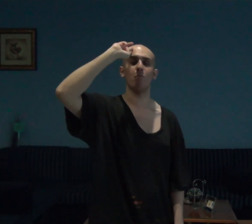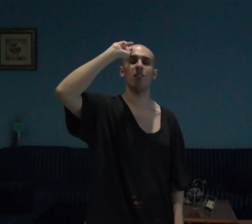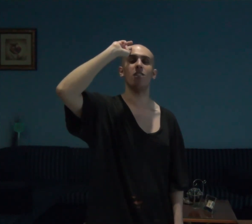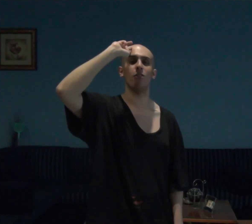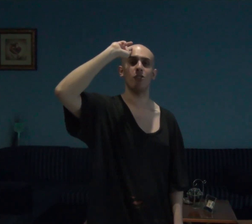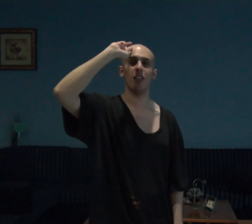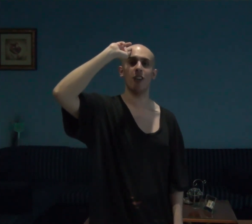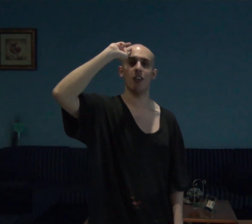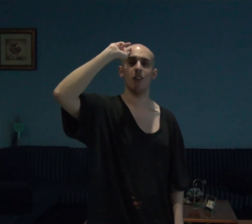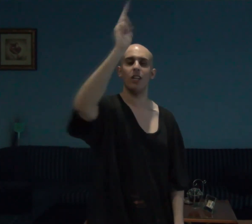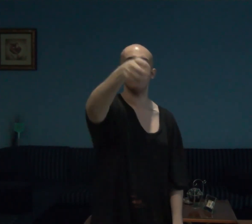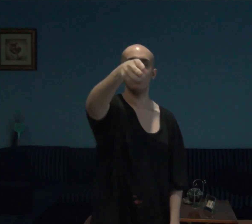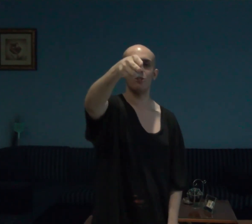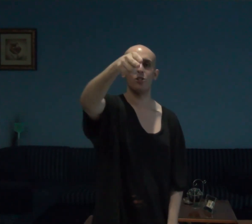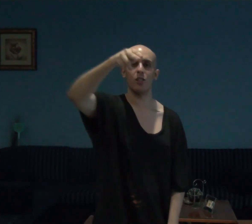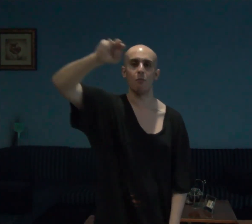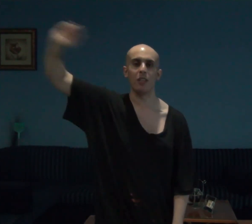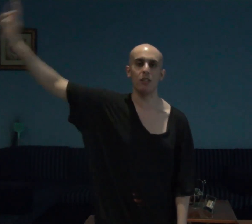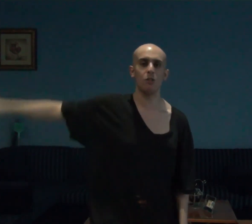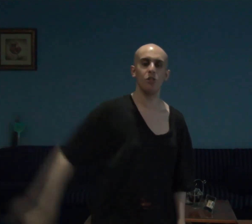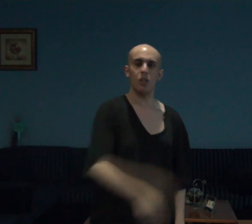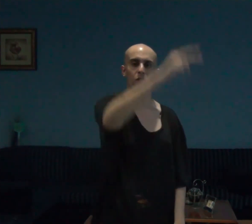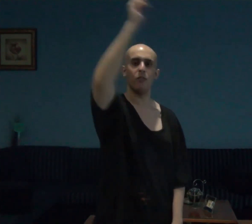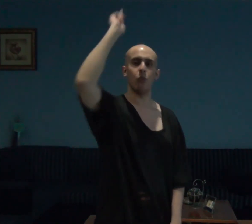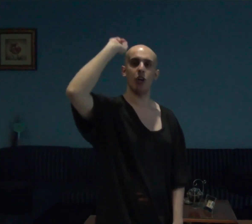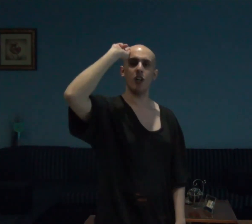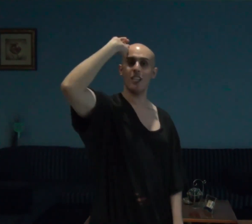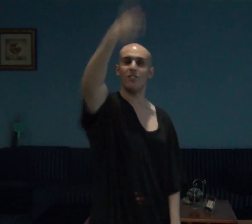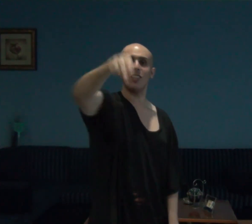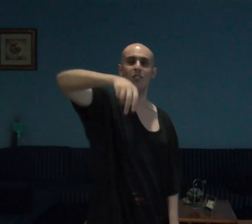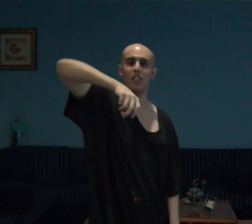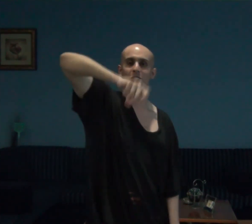peace out take care adios amigos au revoir and sayonara